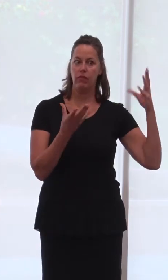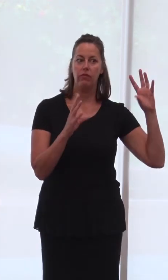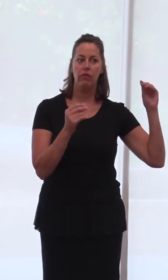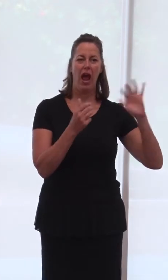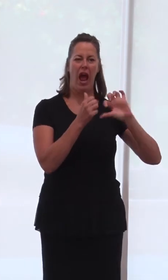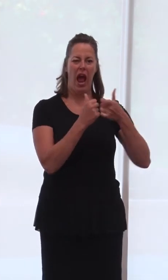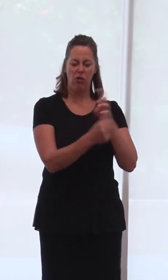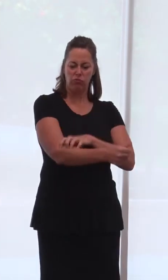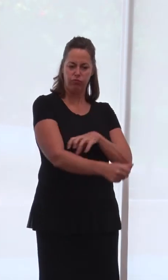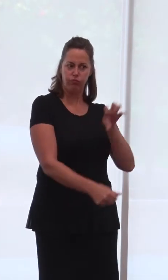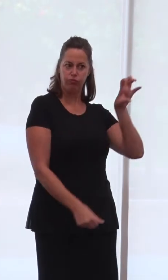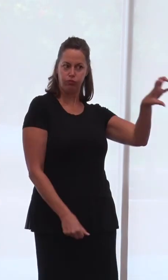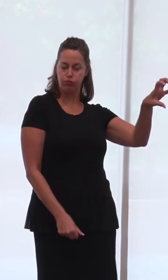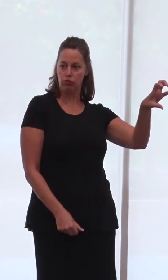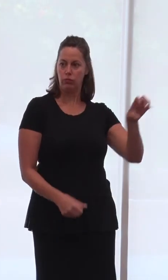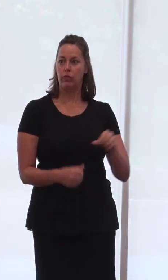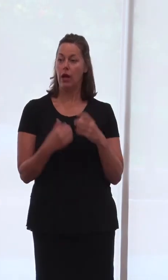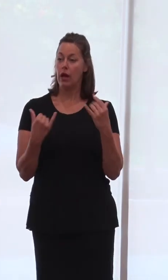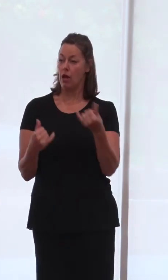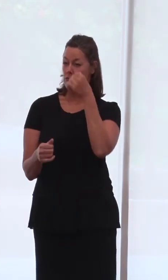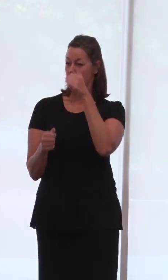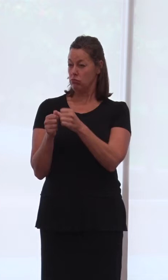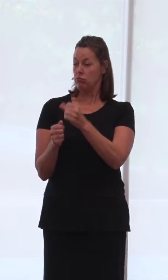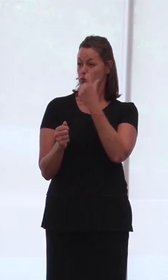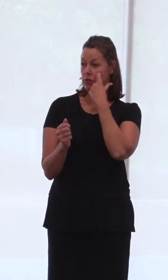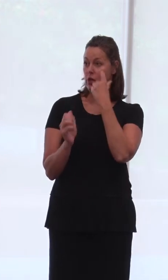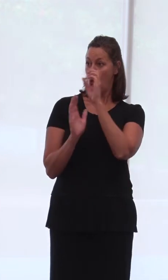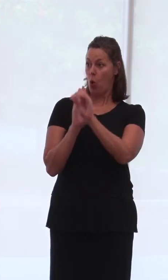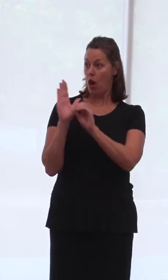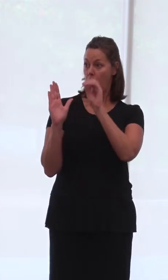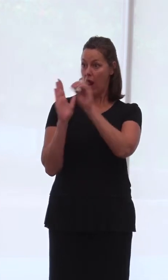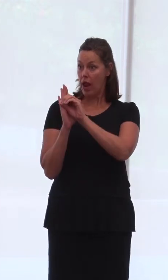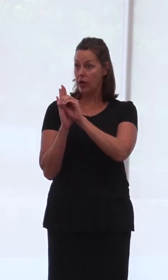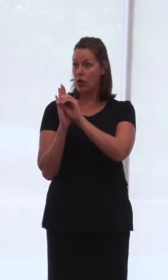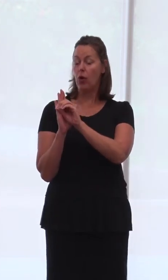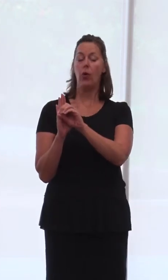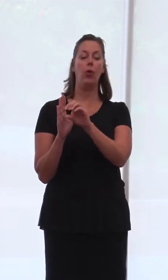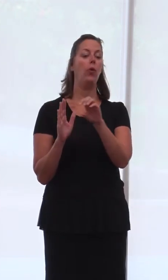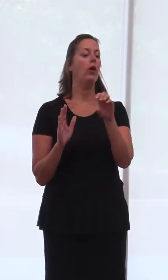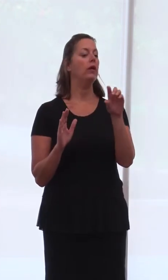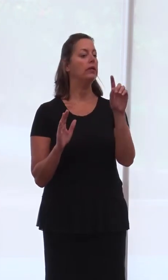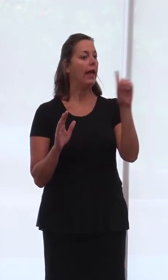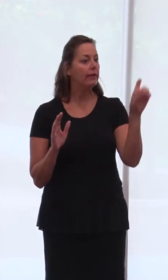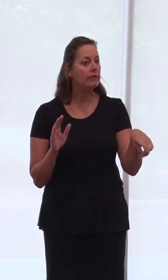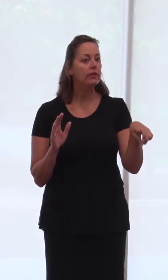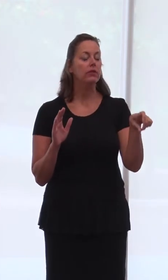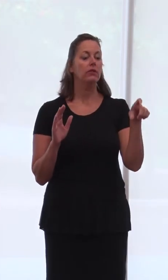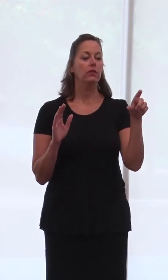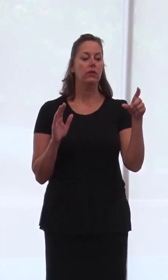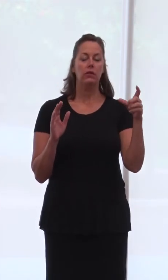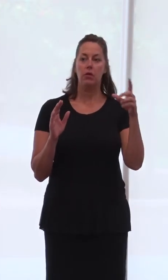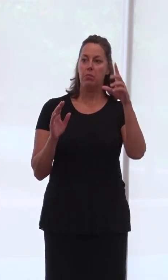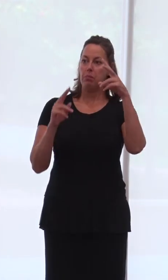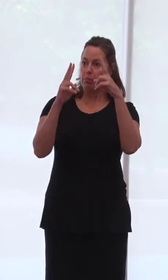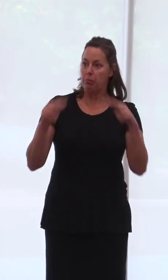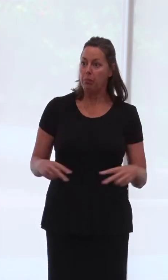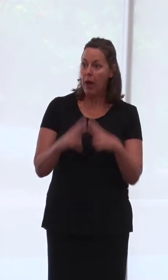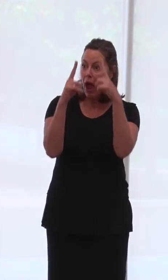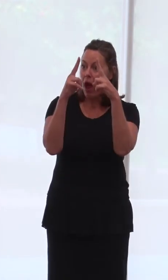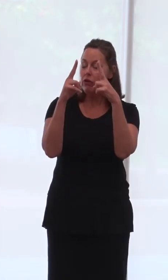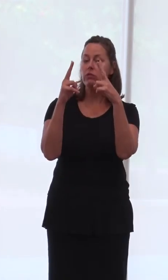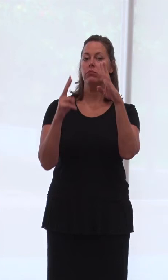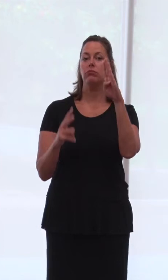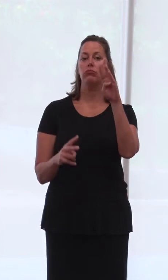attacks that happen in Orlando, in San Bernardino, and of course overseas in Paris and in Brussels.